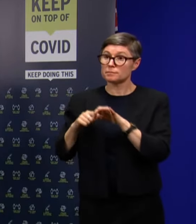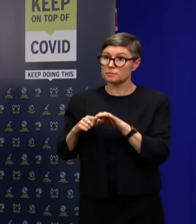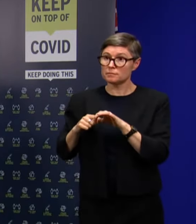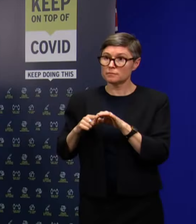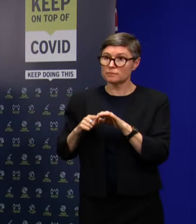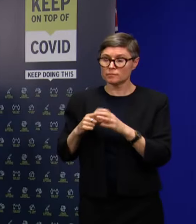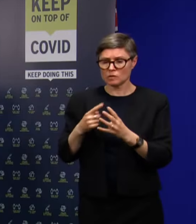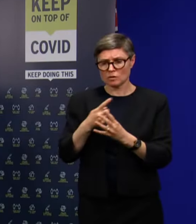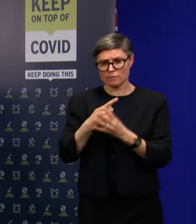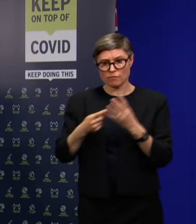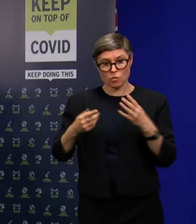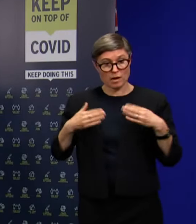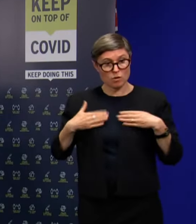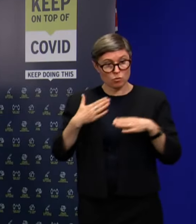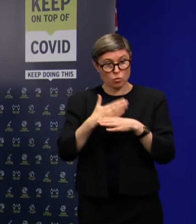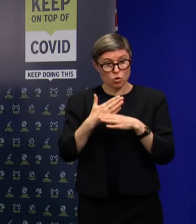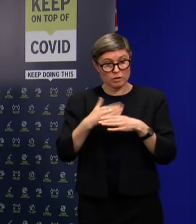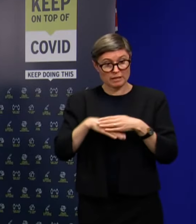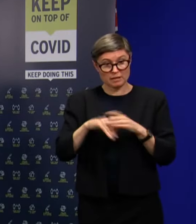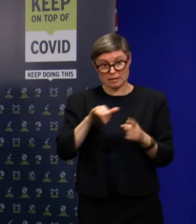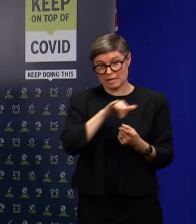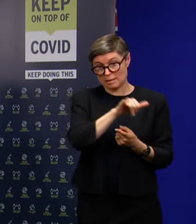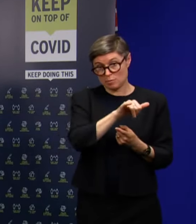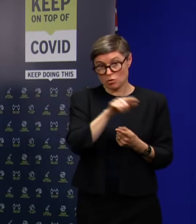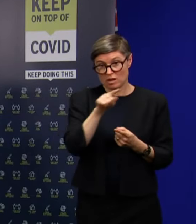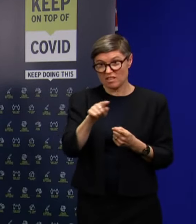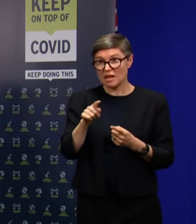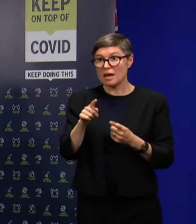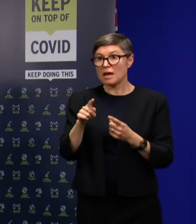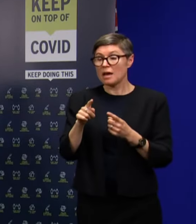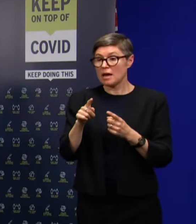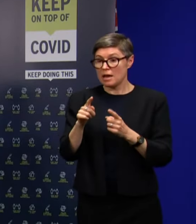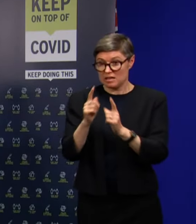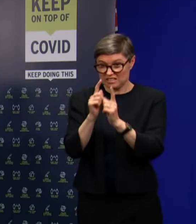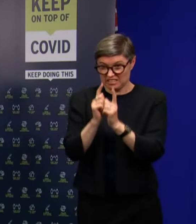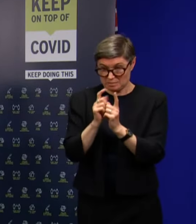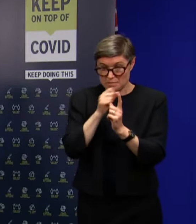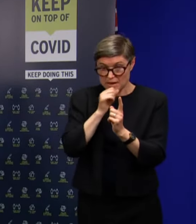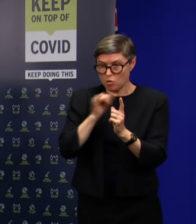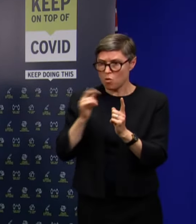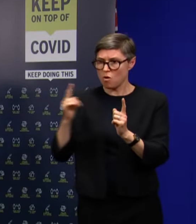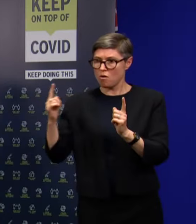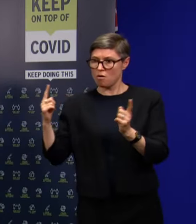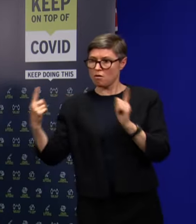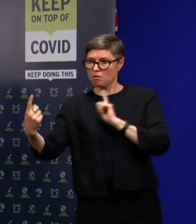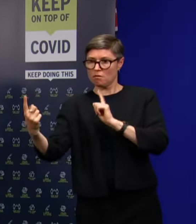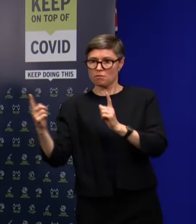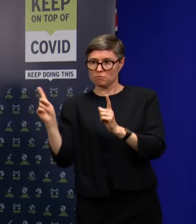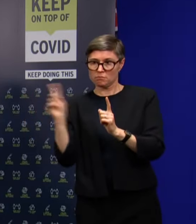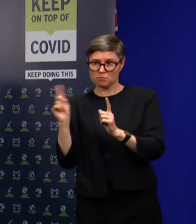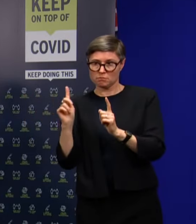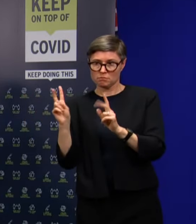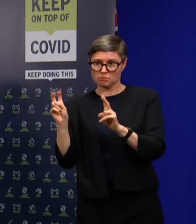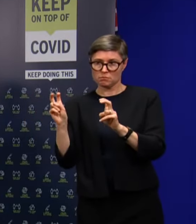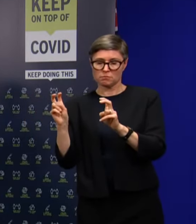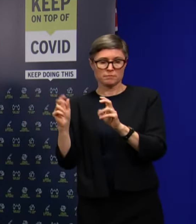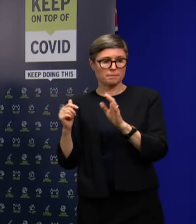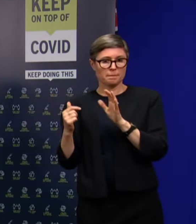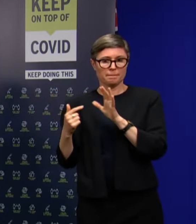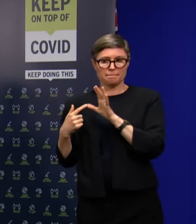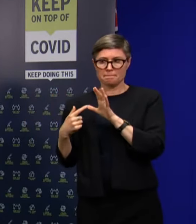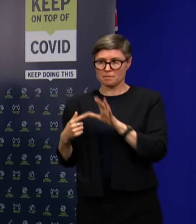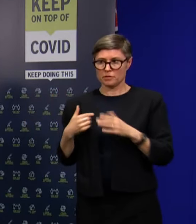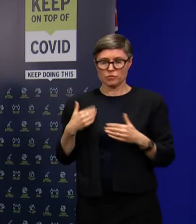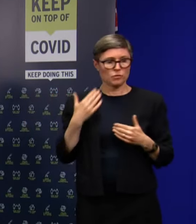in the health screen from the border, are they primary close contacts or are they casual contacts? I actually don't know